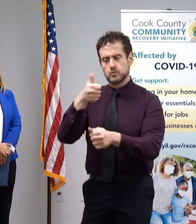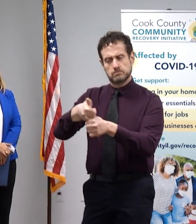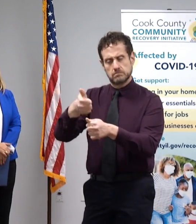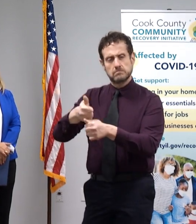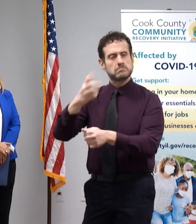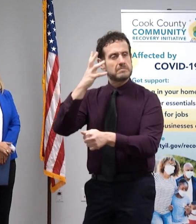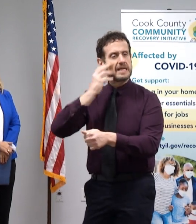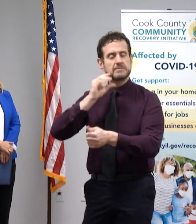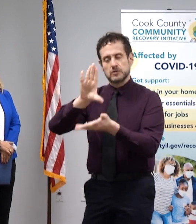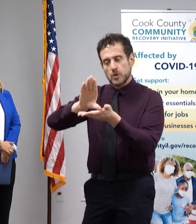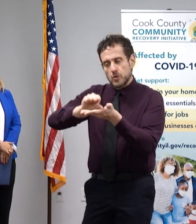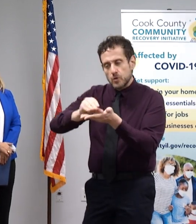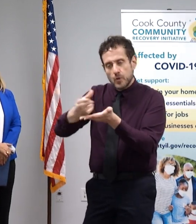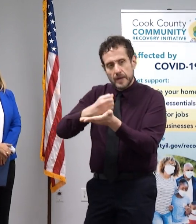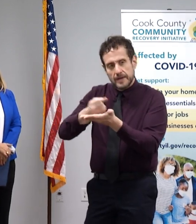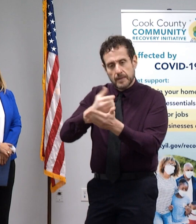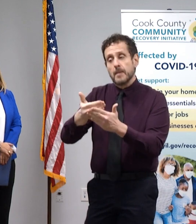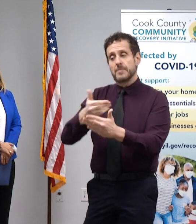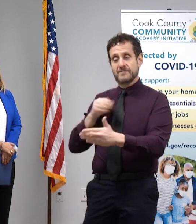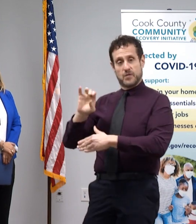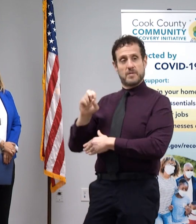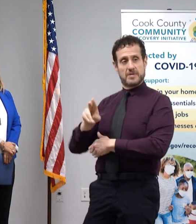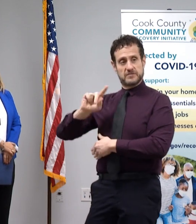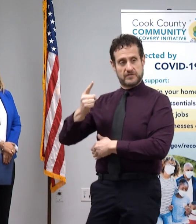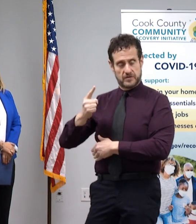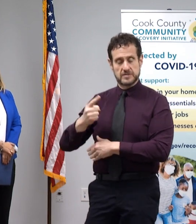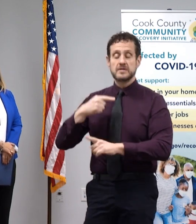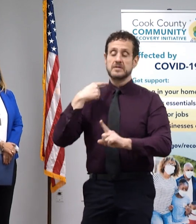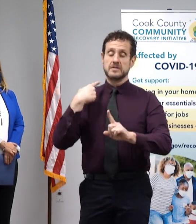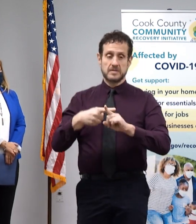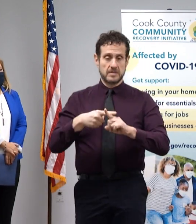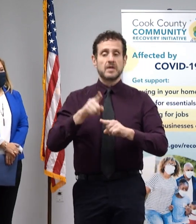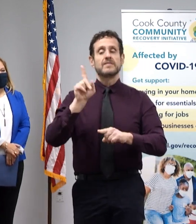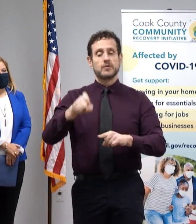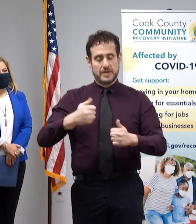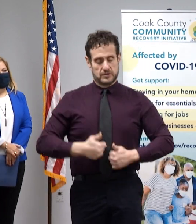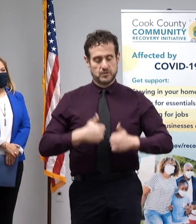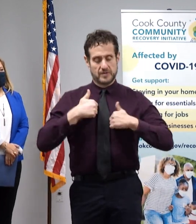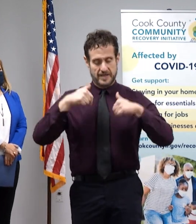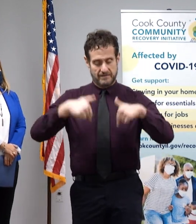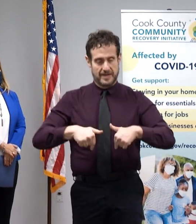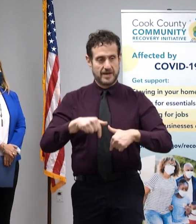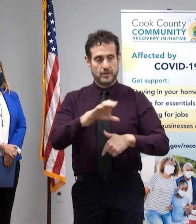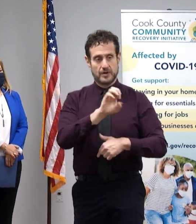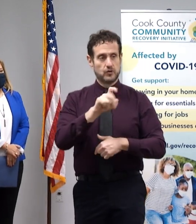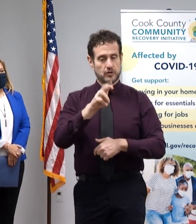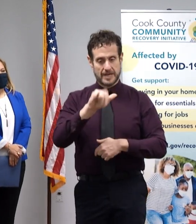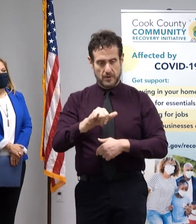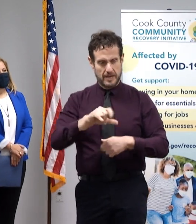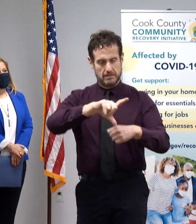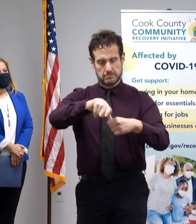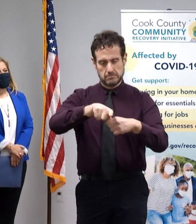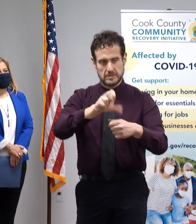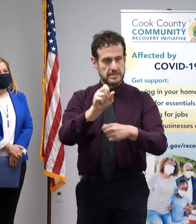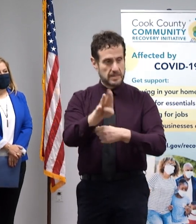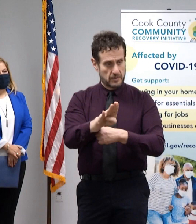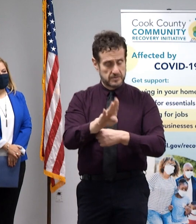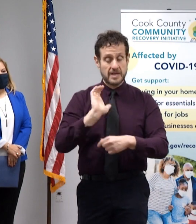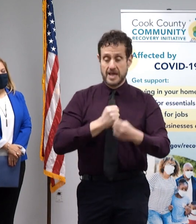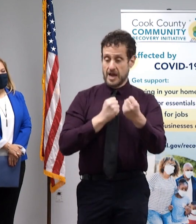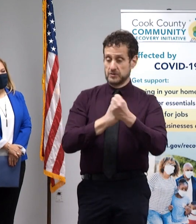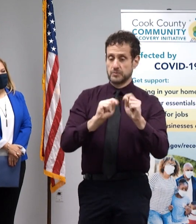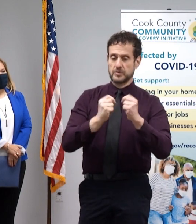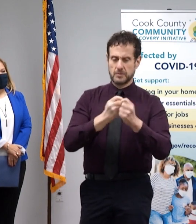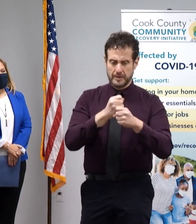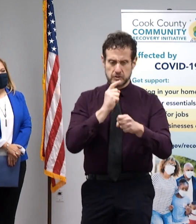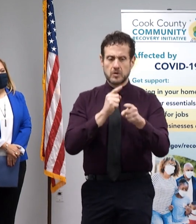low incomes prior to March 1st. Additionally, you have to be a resident of suburban Cook County. So our support team will verify